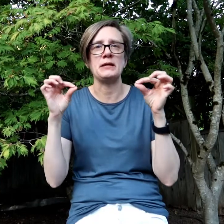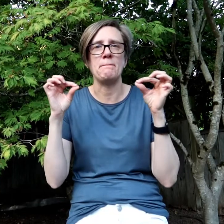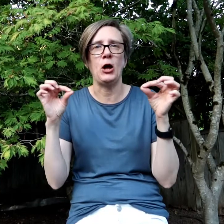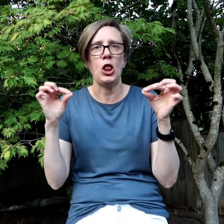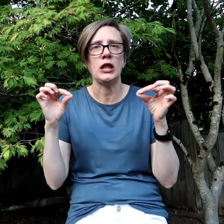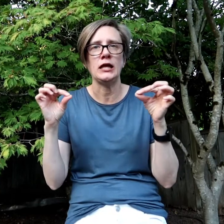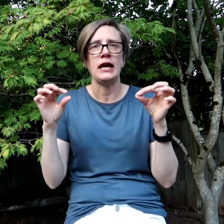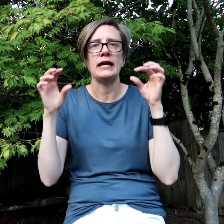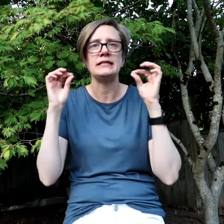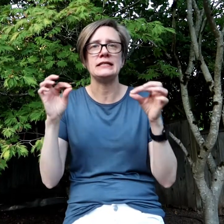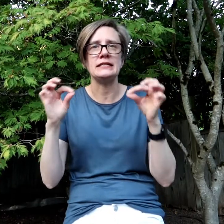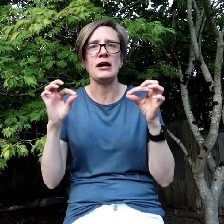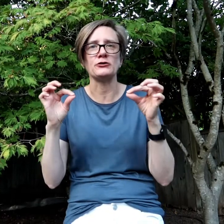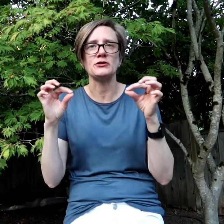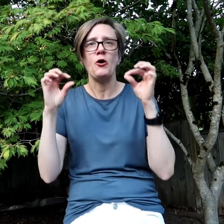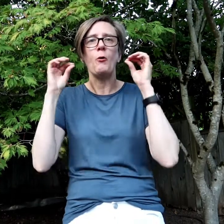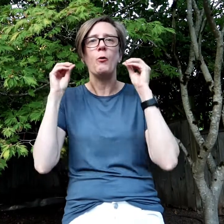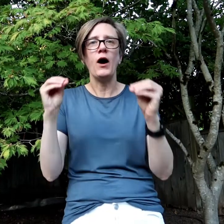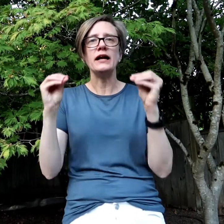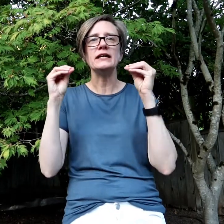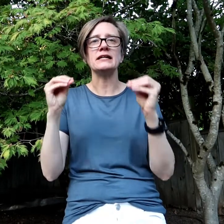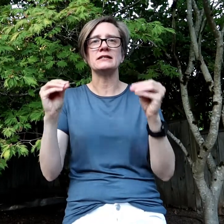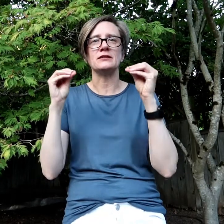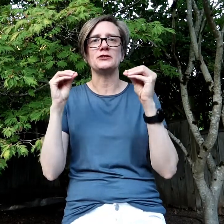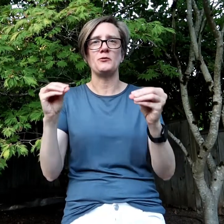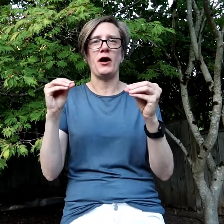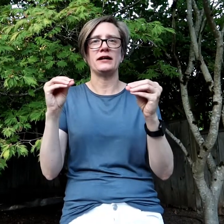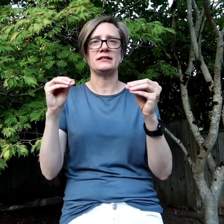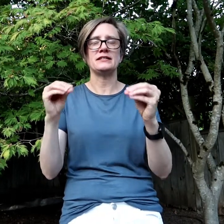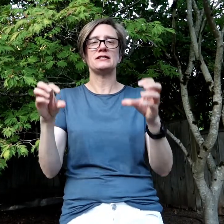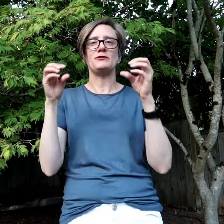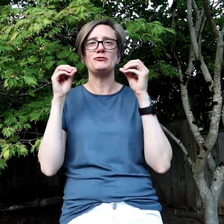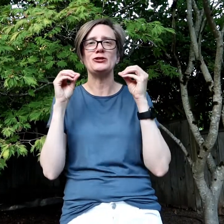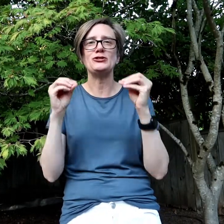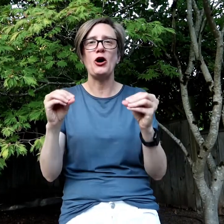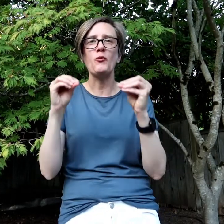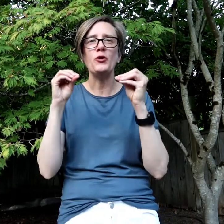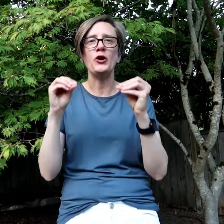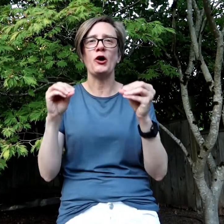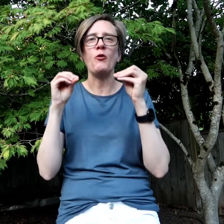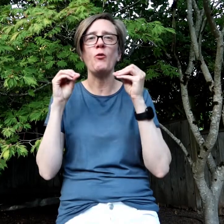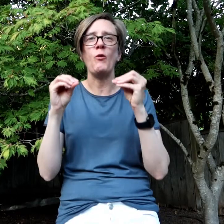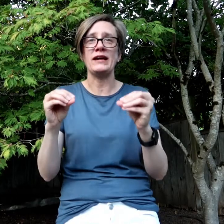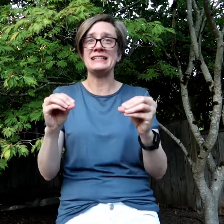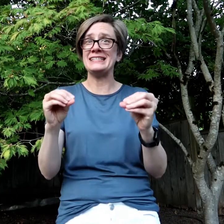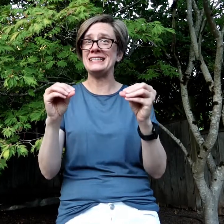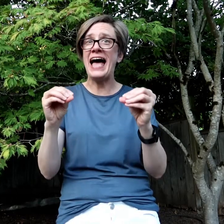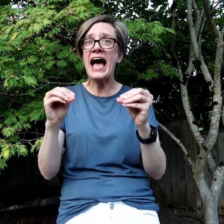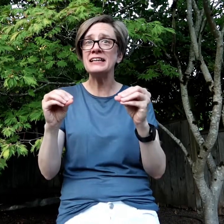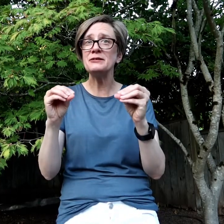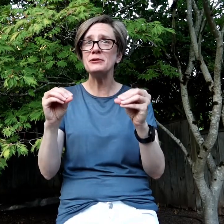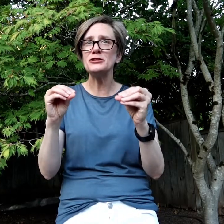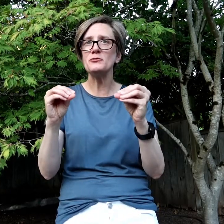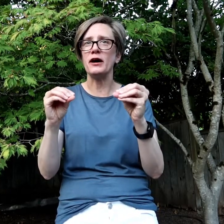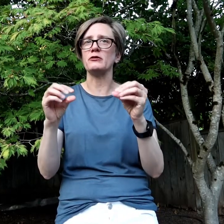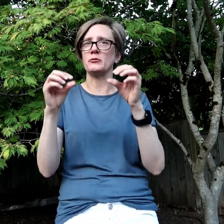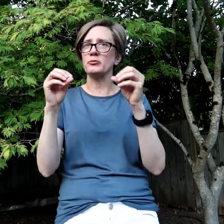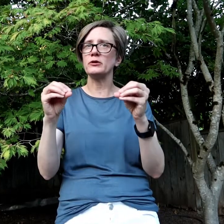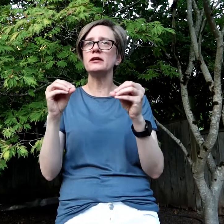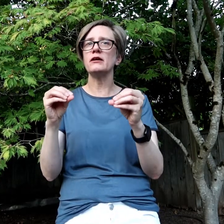people. I need details. What is it that you want? Because if you don't know exactly what you want or pretty darn